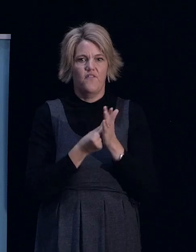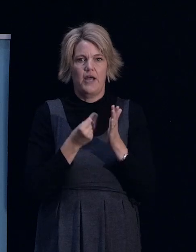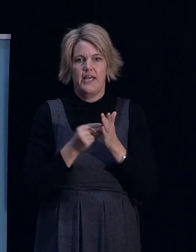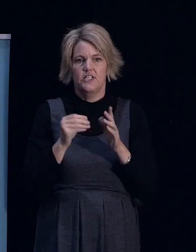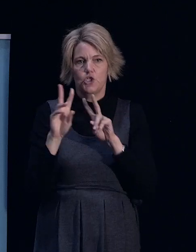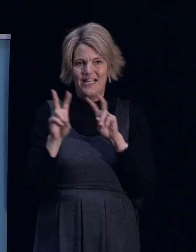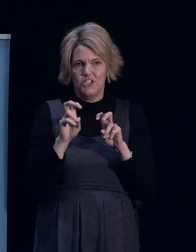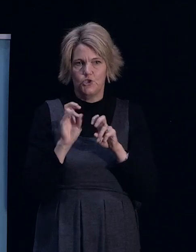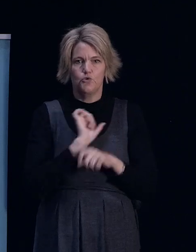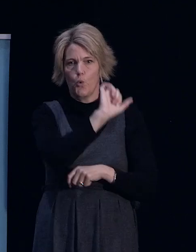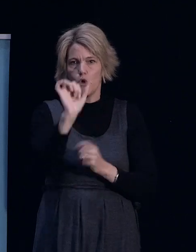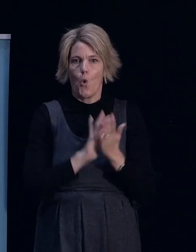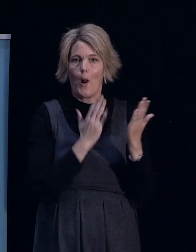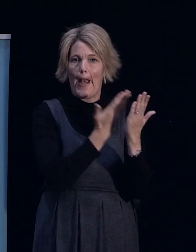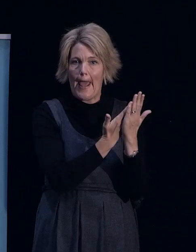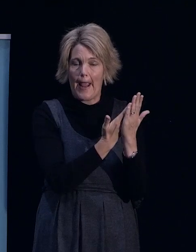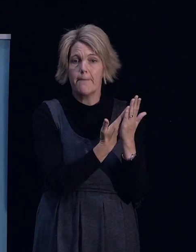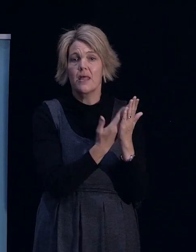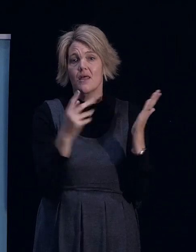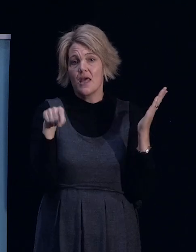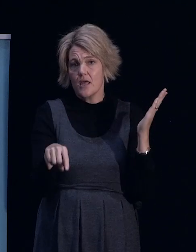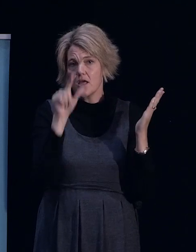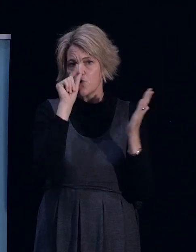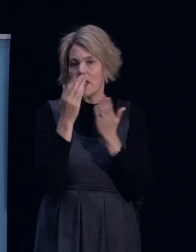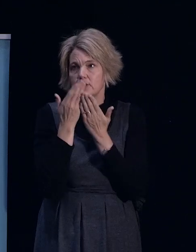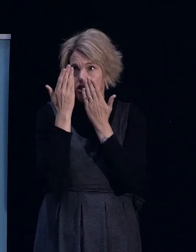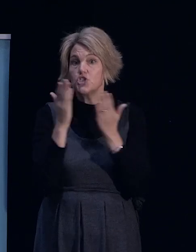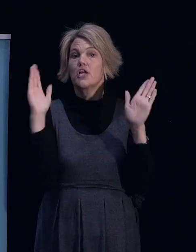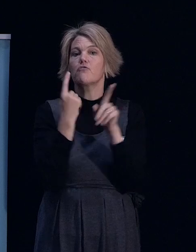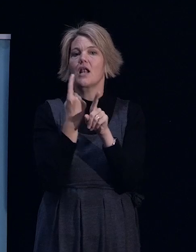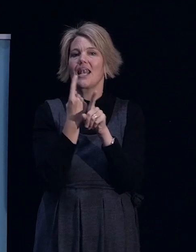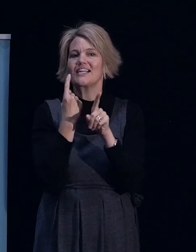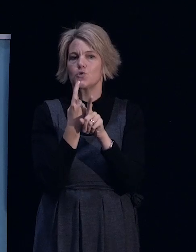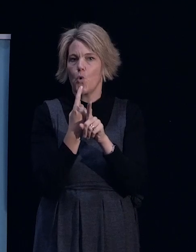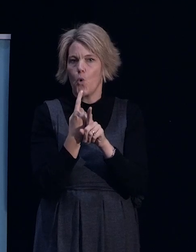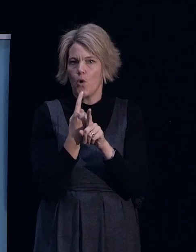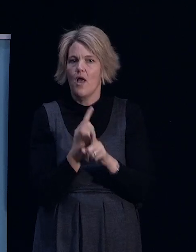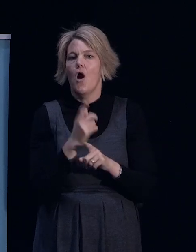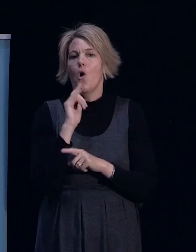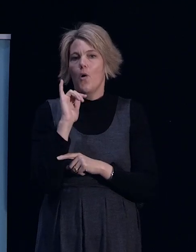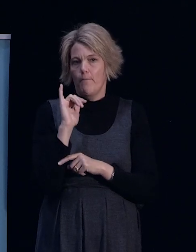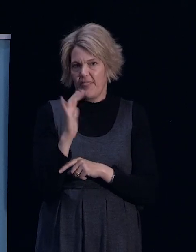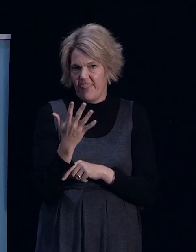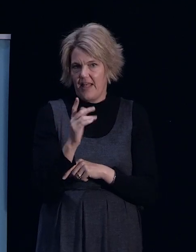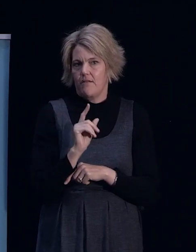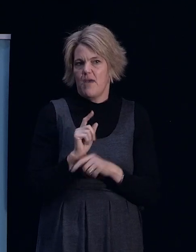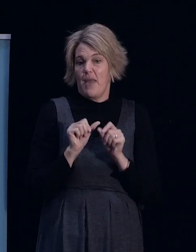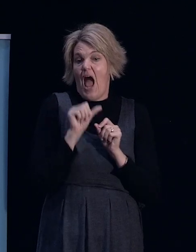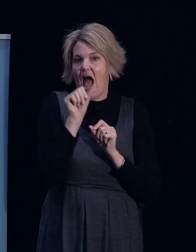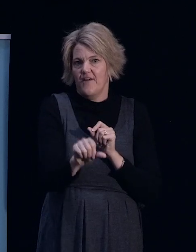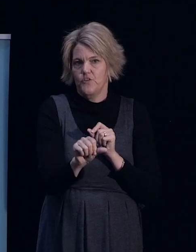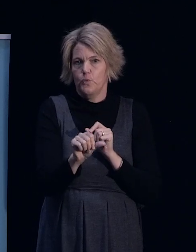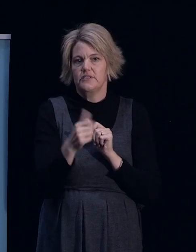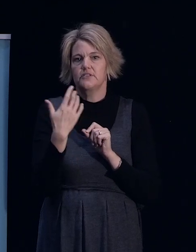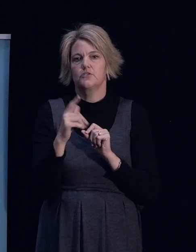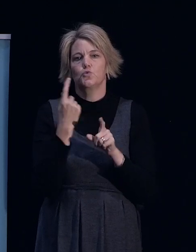that you can talk about them generally, but take them away afterwards and someone from the bank will come and grab you or point